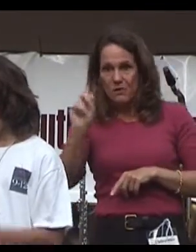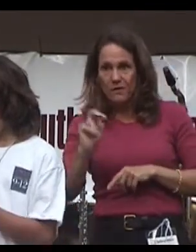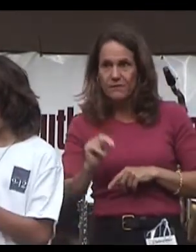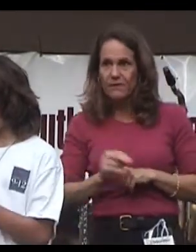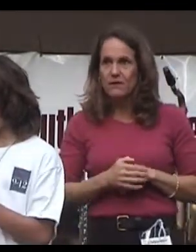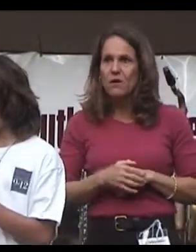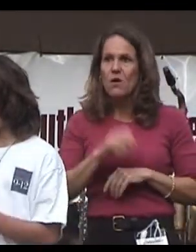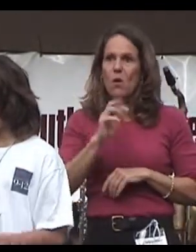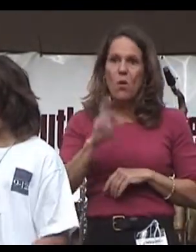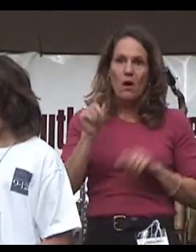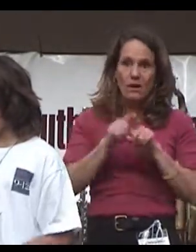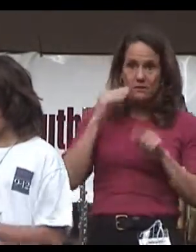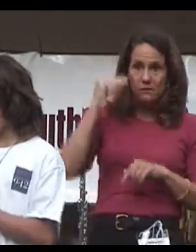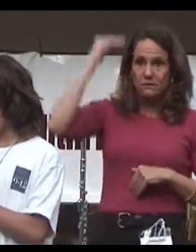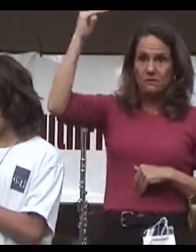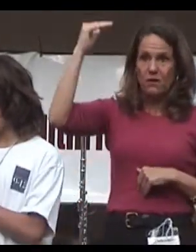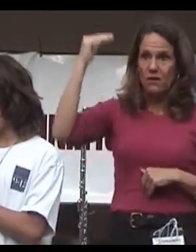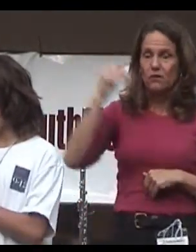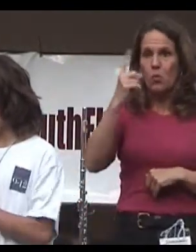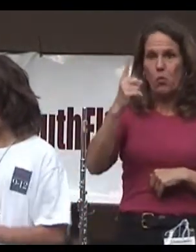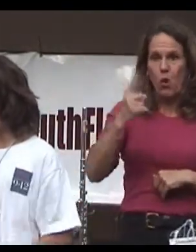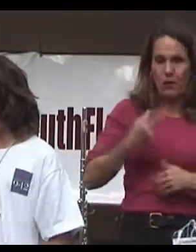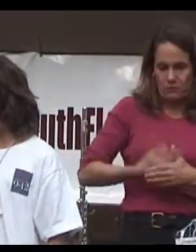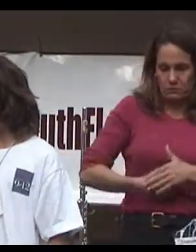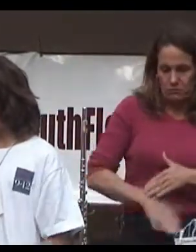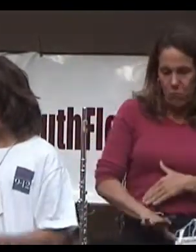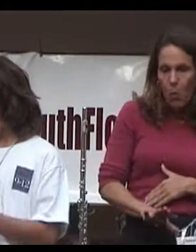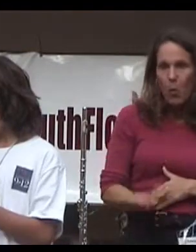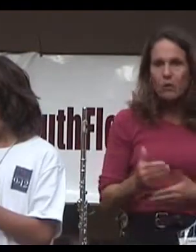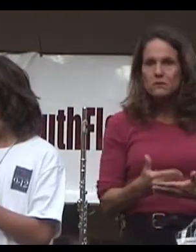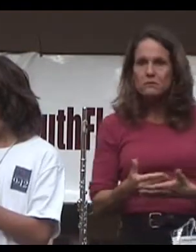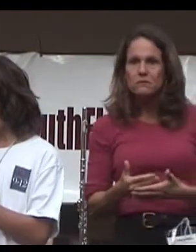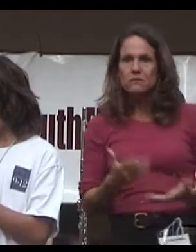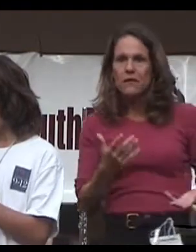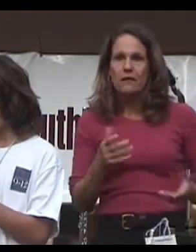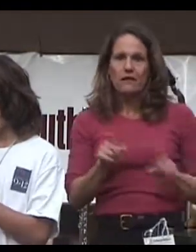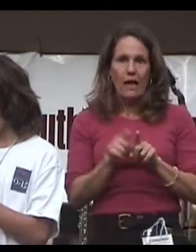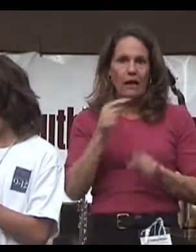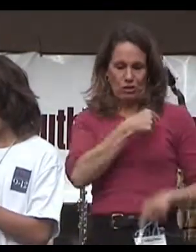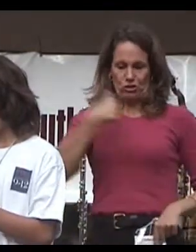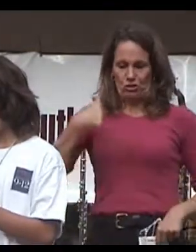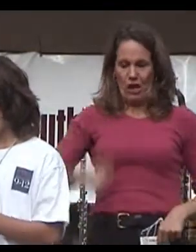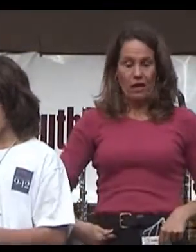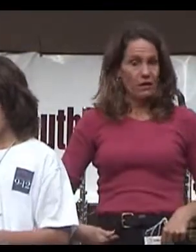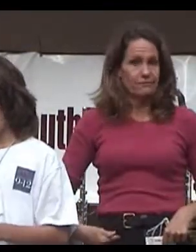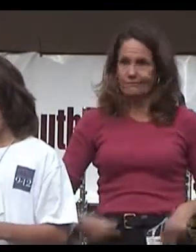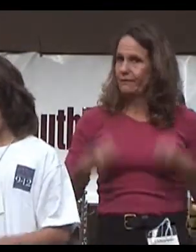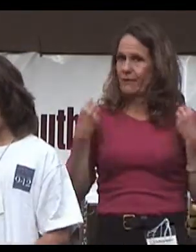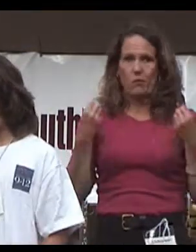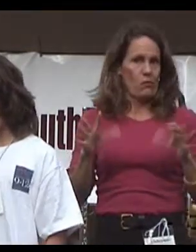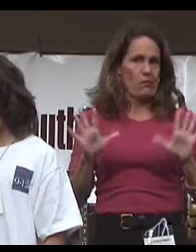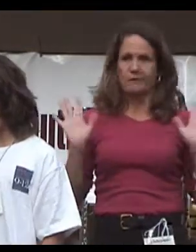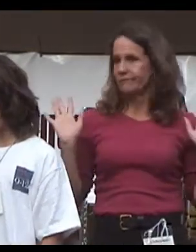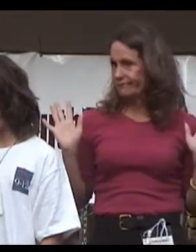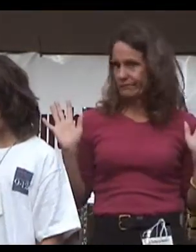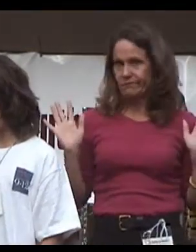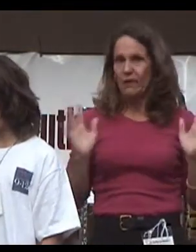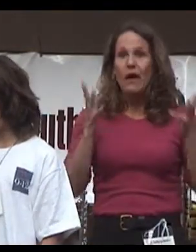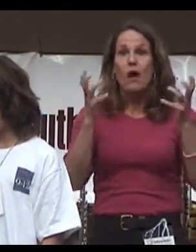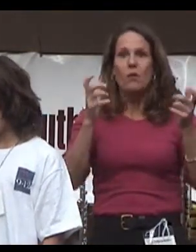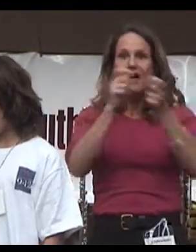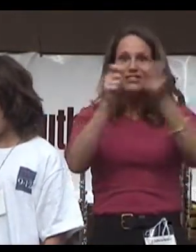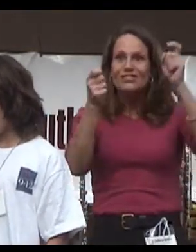Or as an adult, I can only have one child, like in China. I don't want this to happen. I want